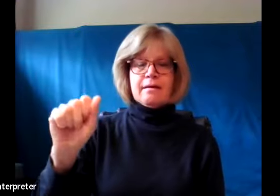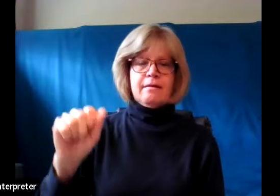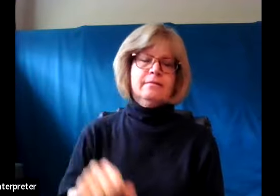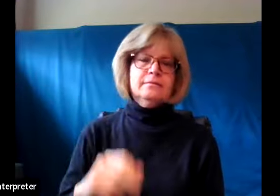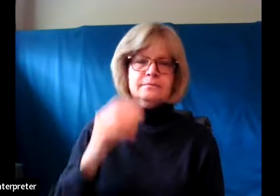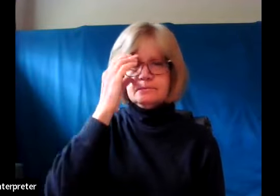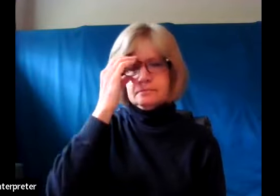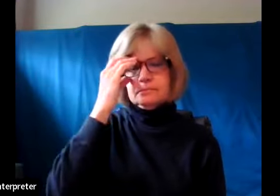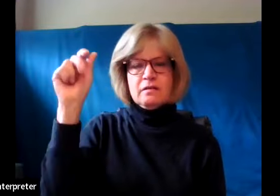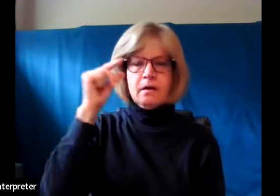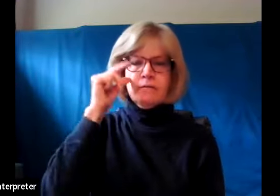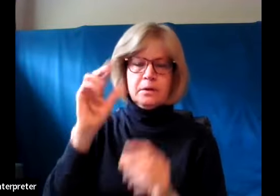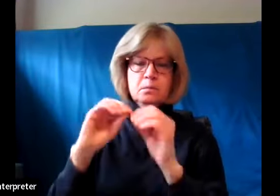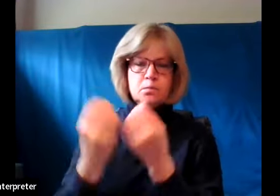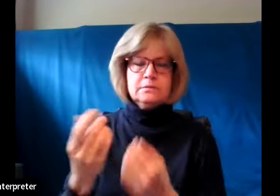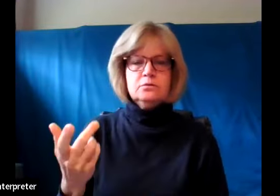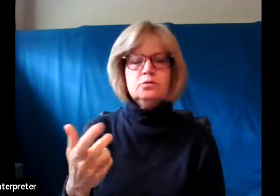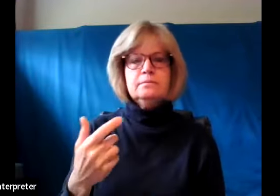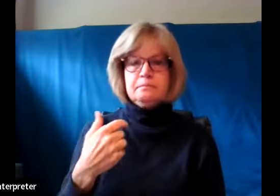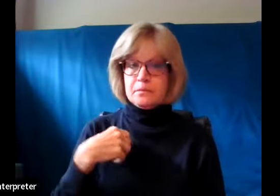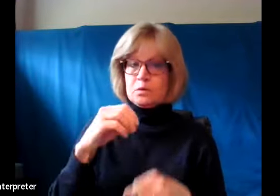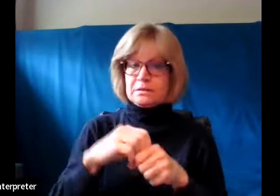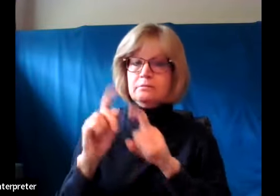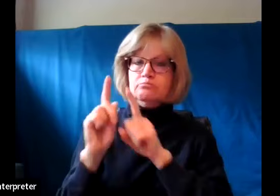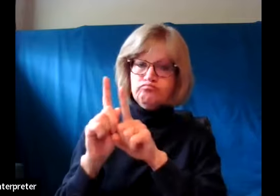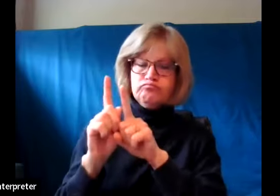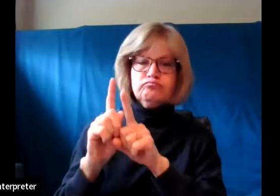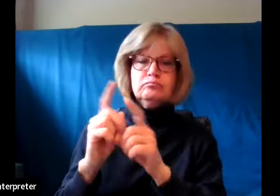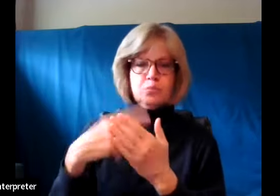At the time I was involved in the thresholds mentoring program.